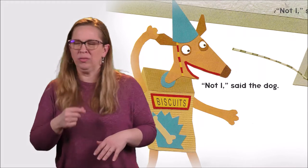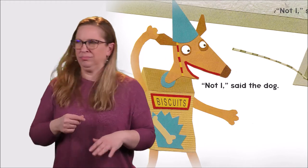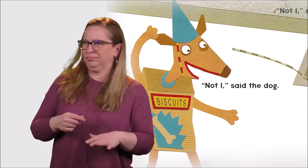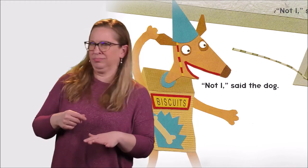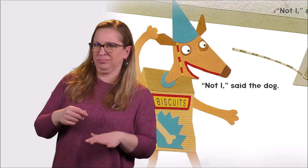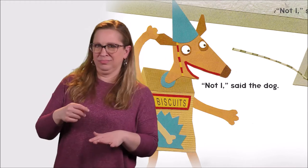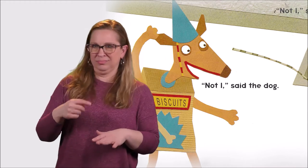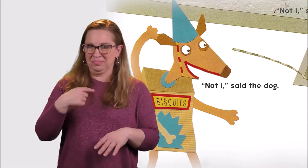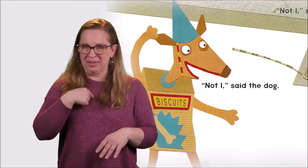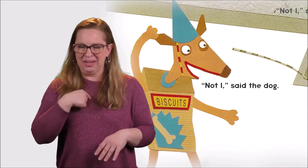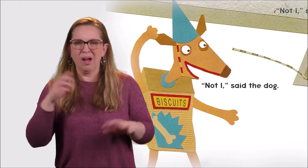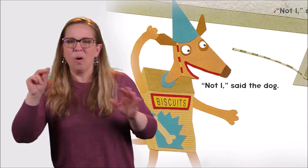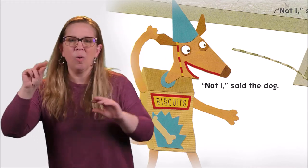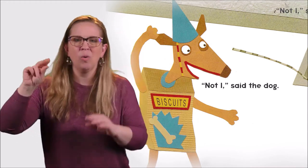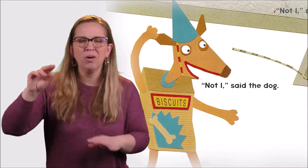Not I, said the dog.